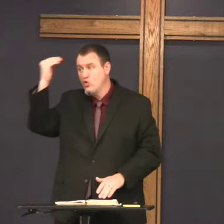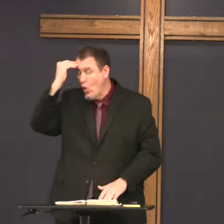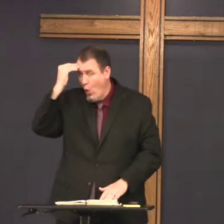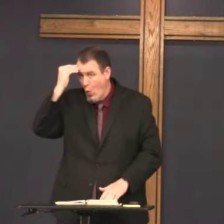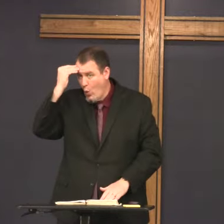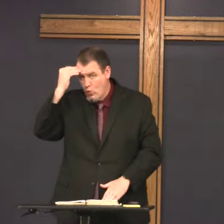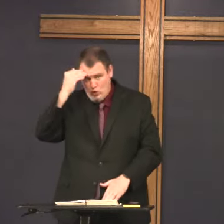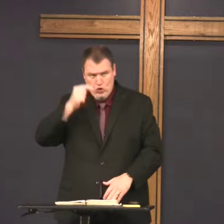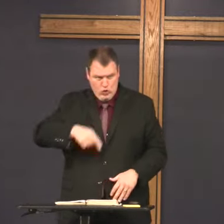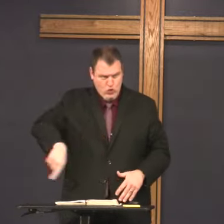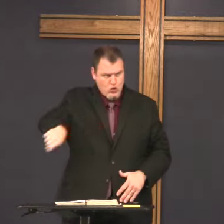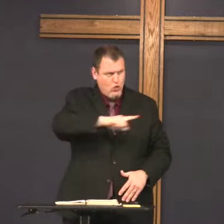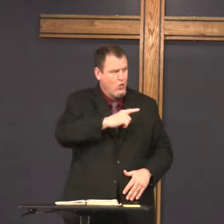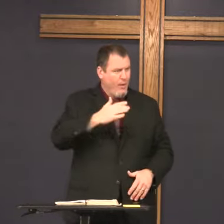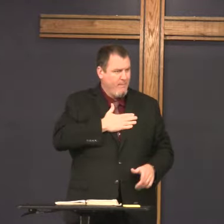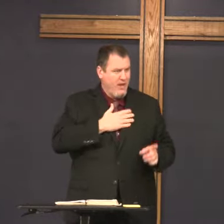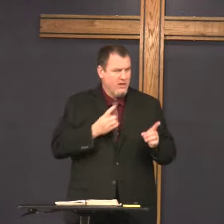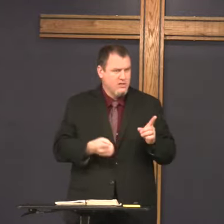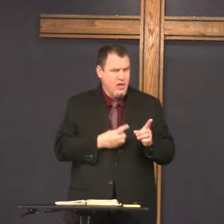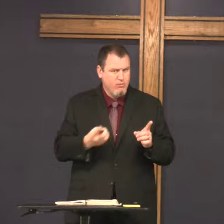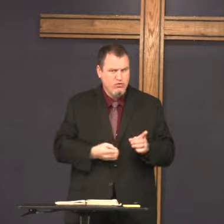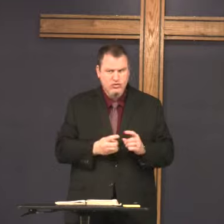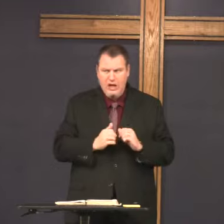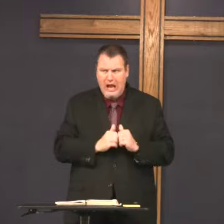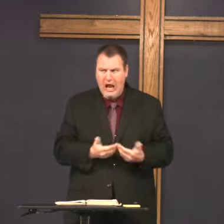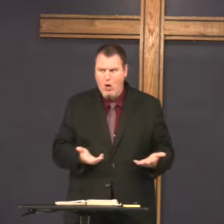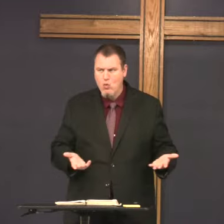How will they know that you are my disciples?